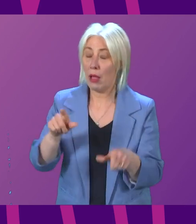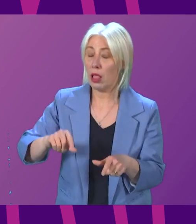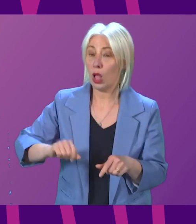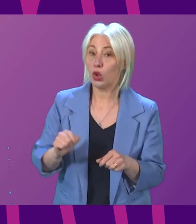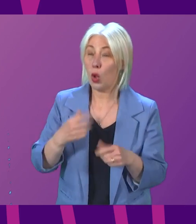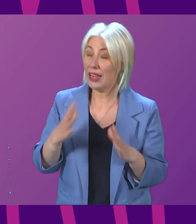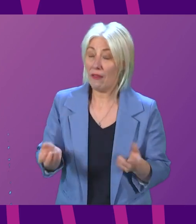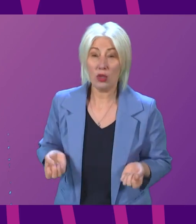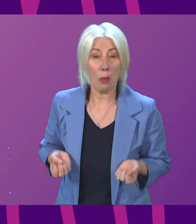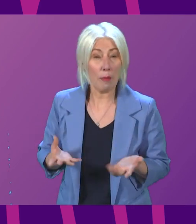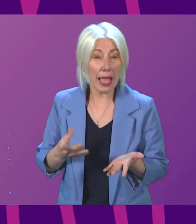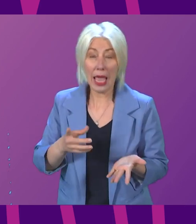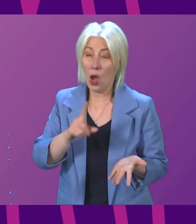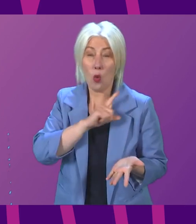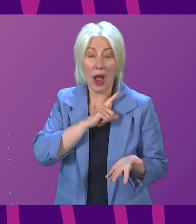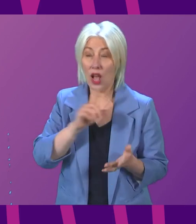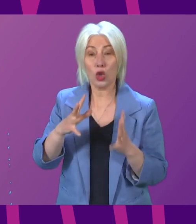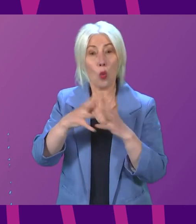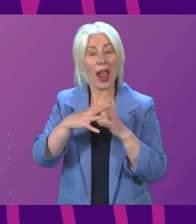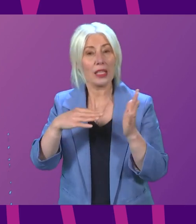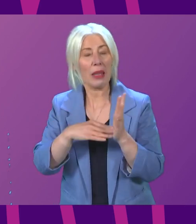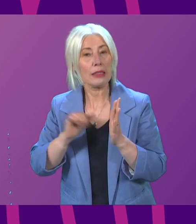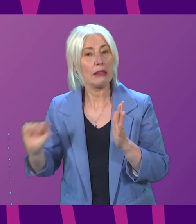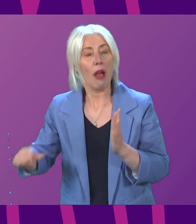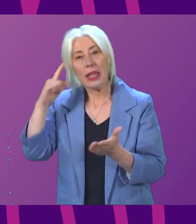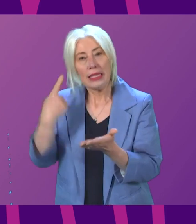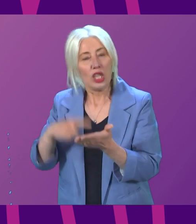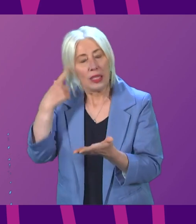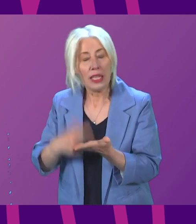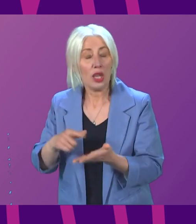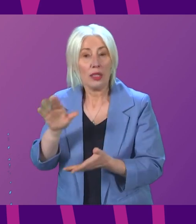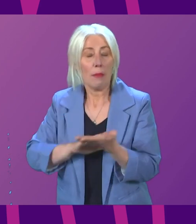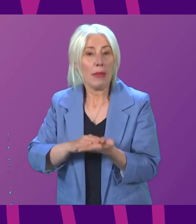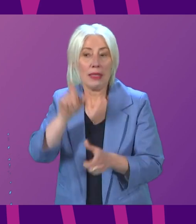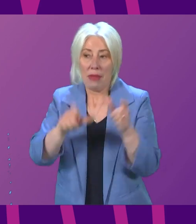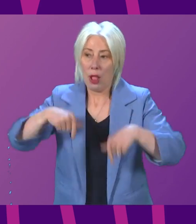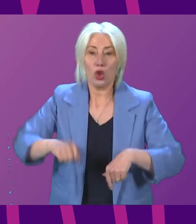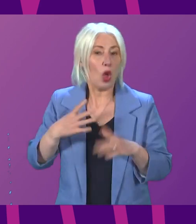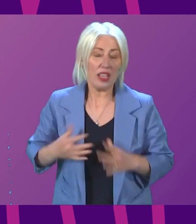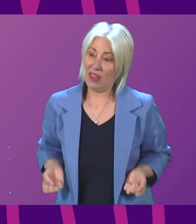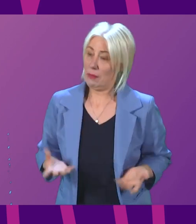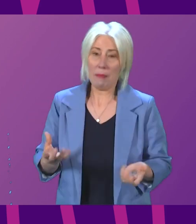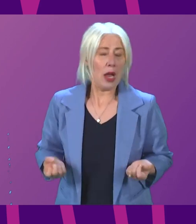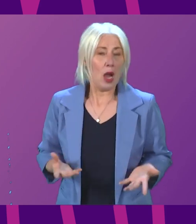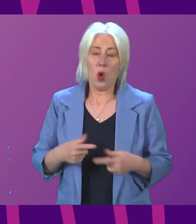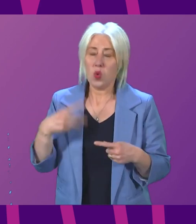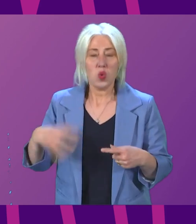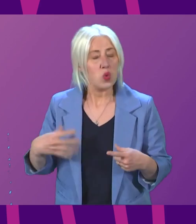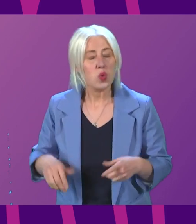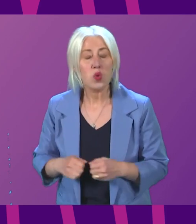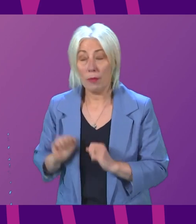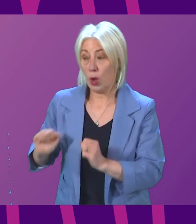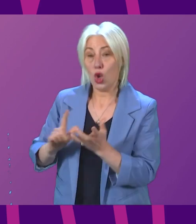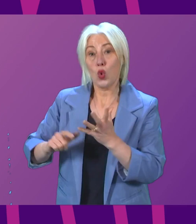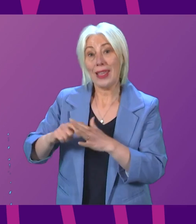paying right now for continued Westminster decision making. UK government decisions